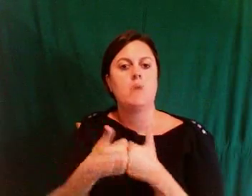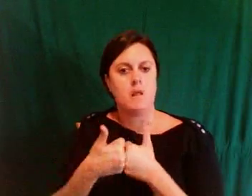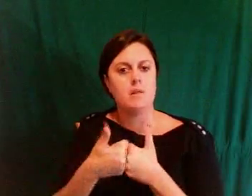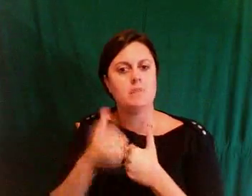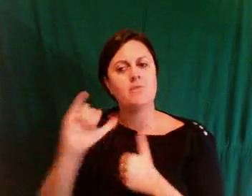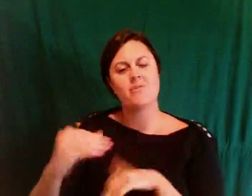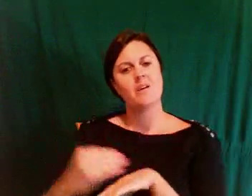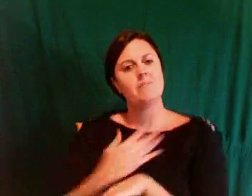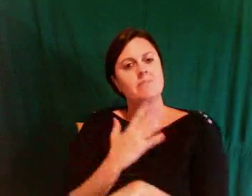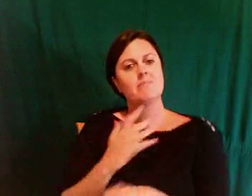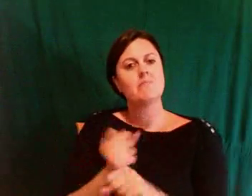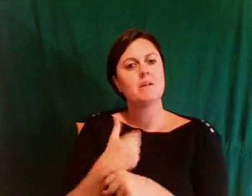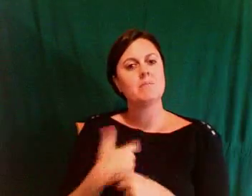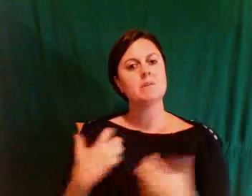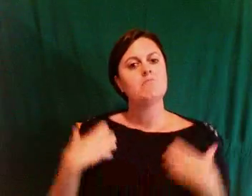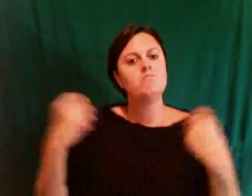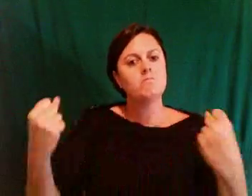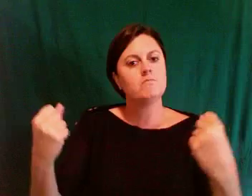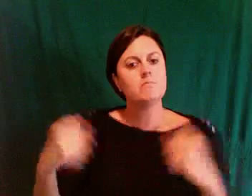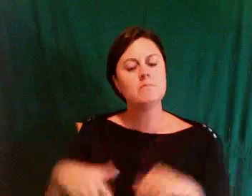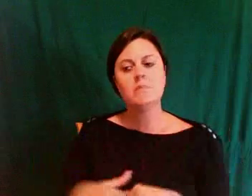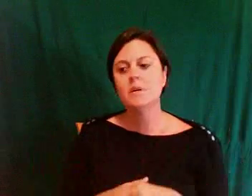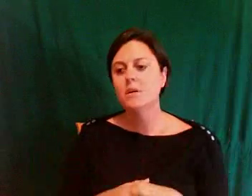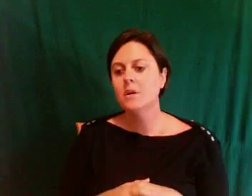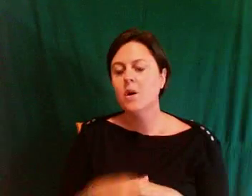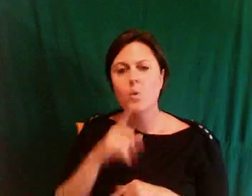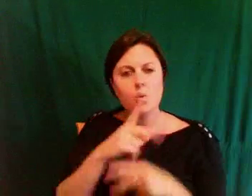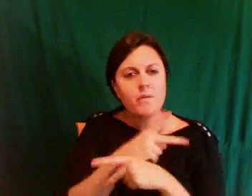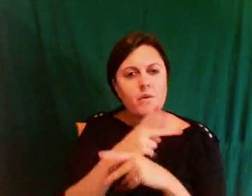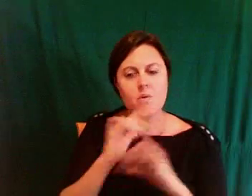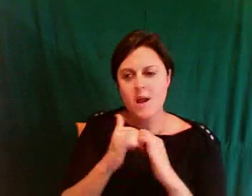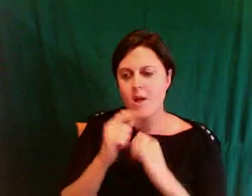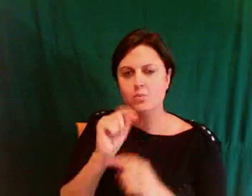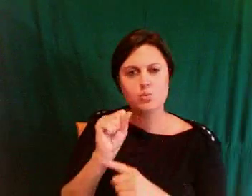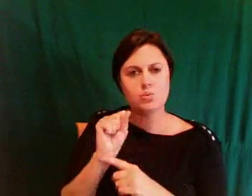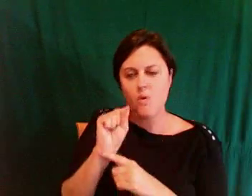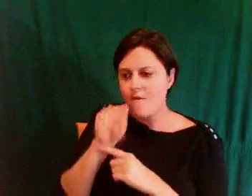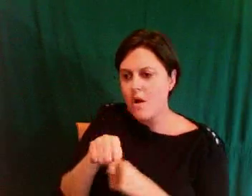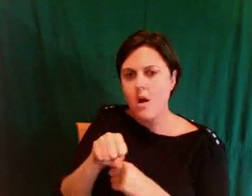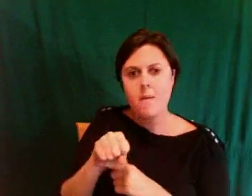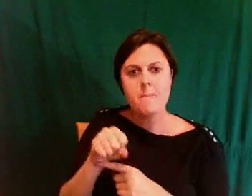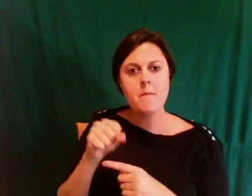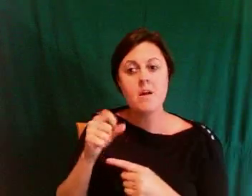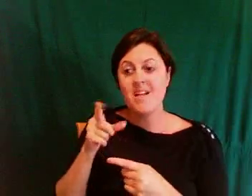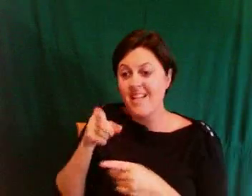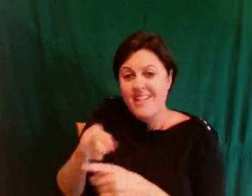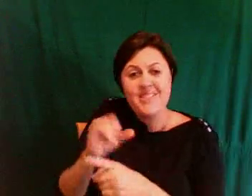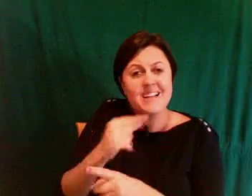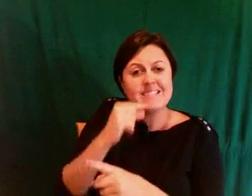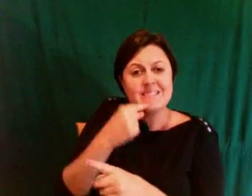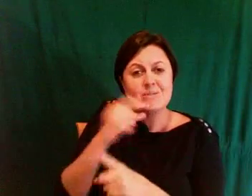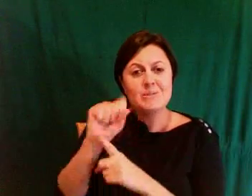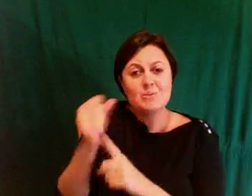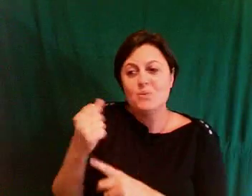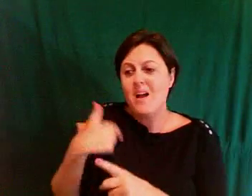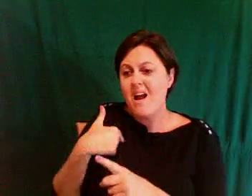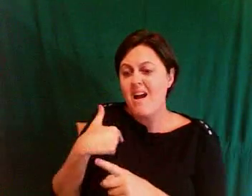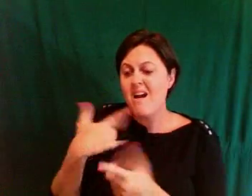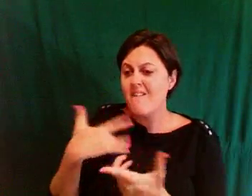overcome something that is so drastic that I can cry as an adult about it and I can grieve what